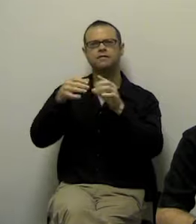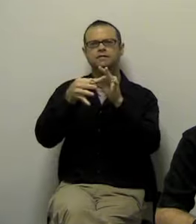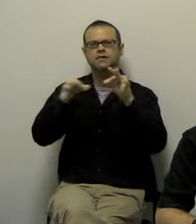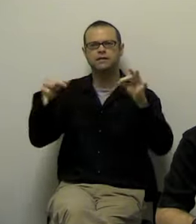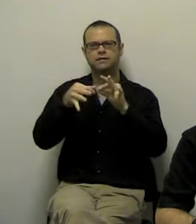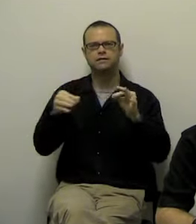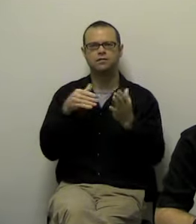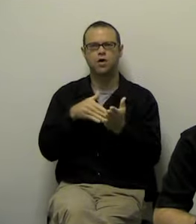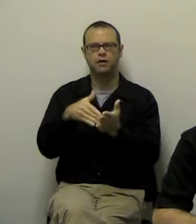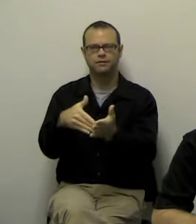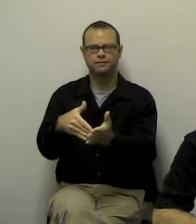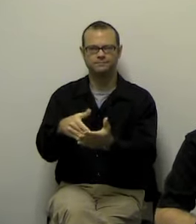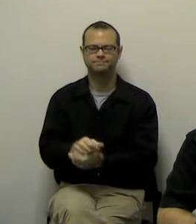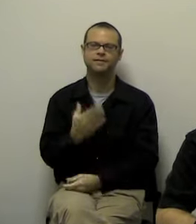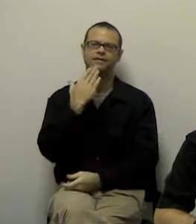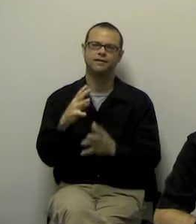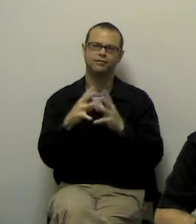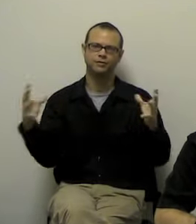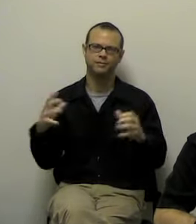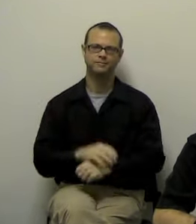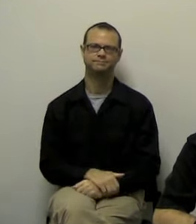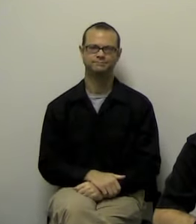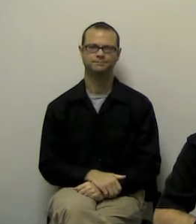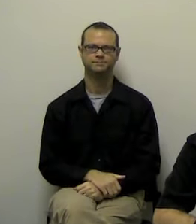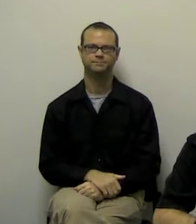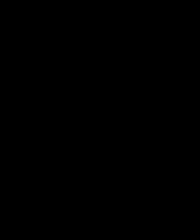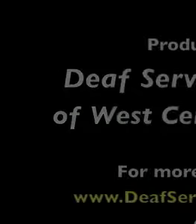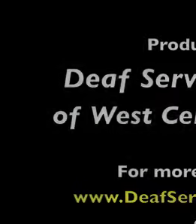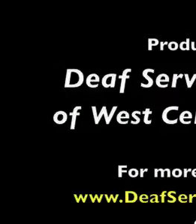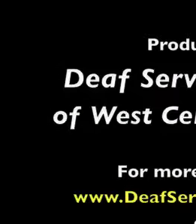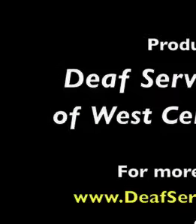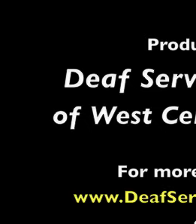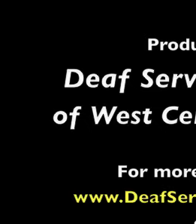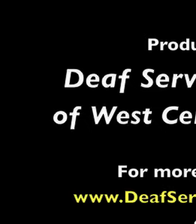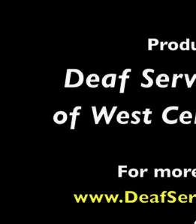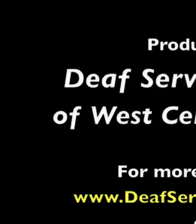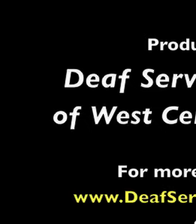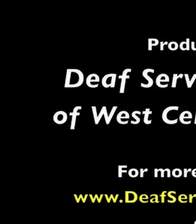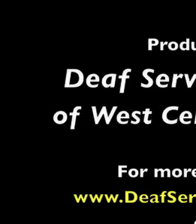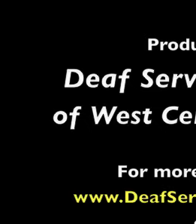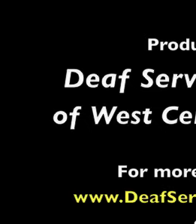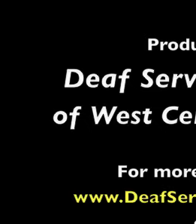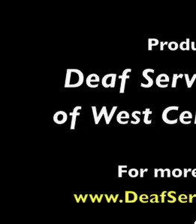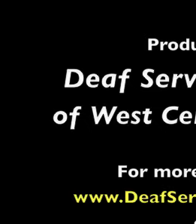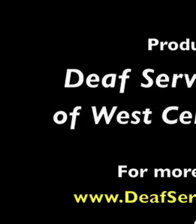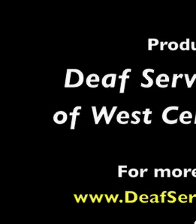Thank you so much. much. I think we'll keep listening. You